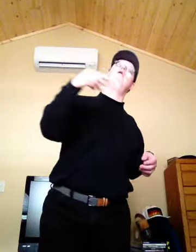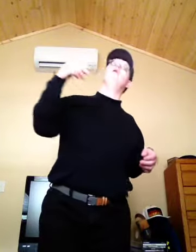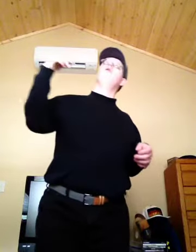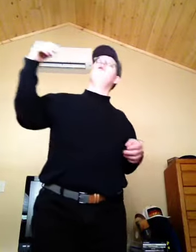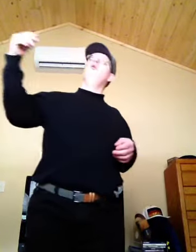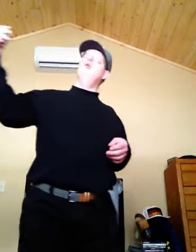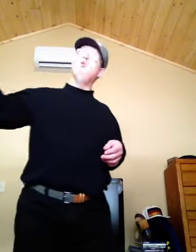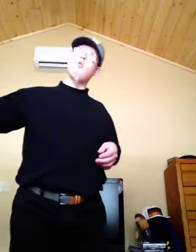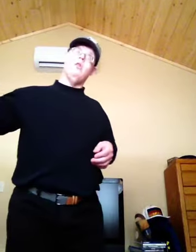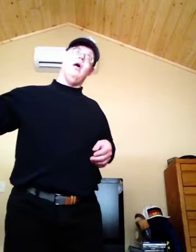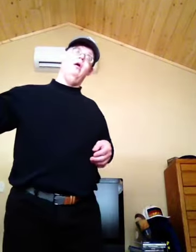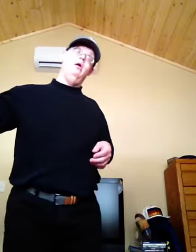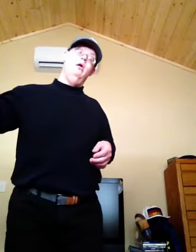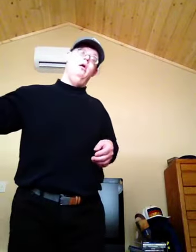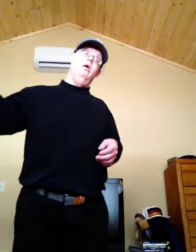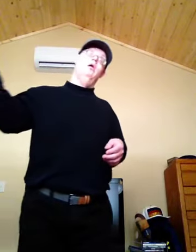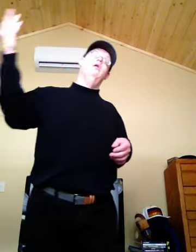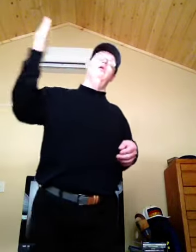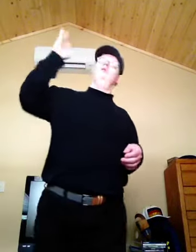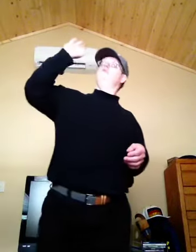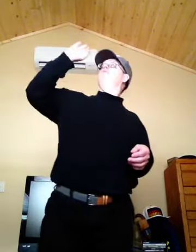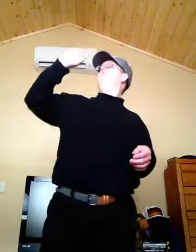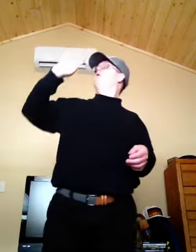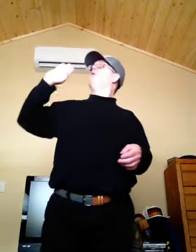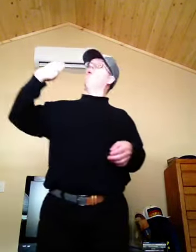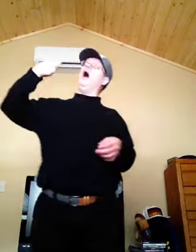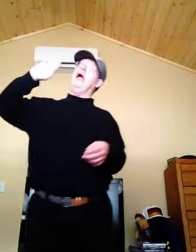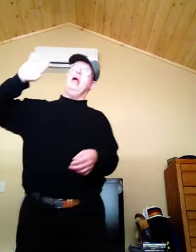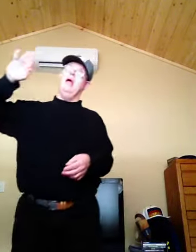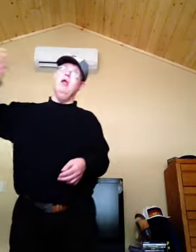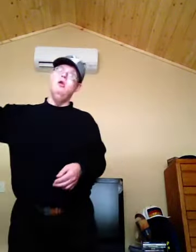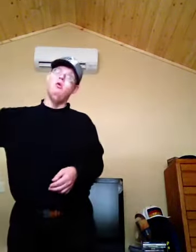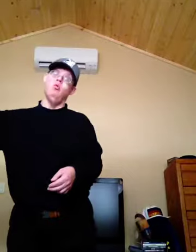newsletter. So I can get news.